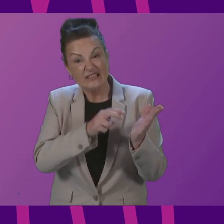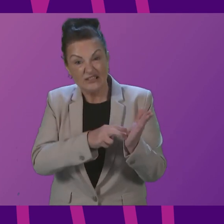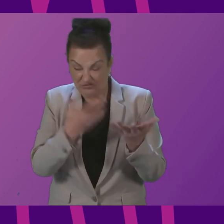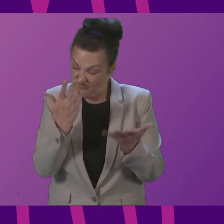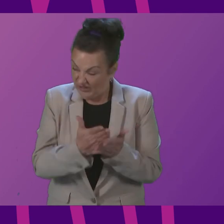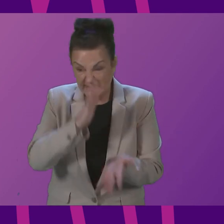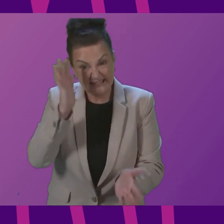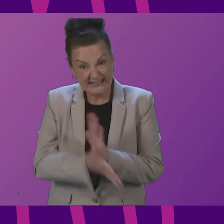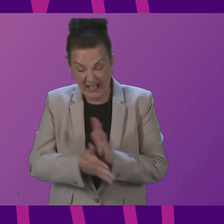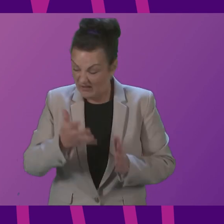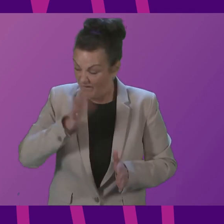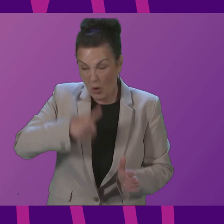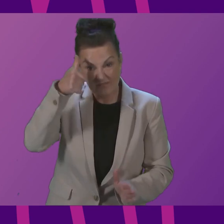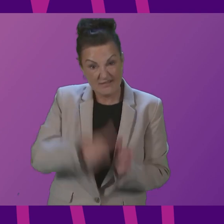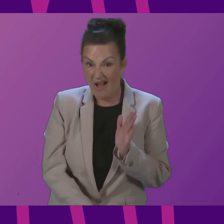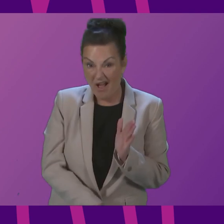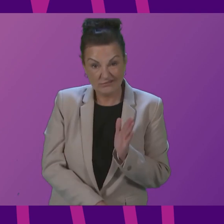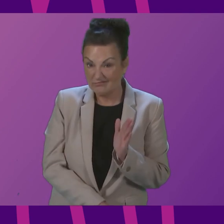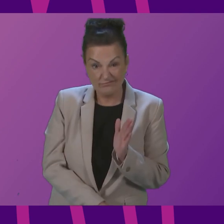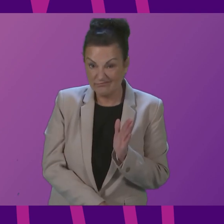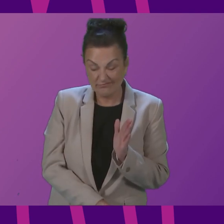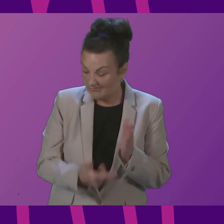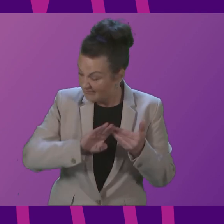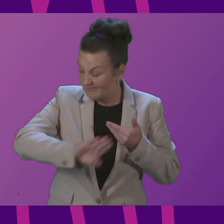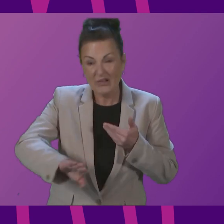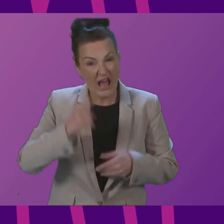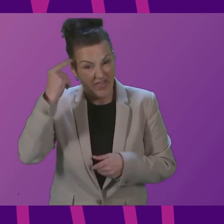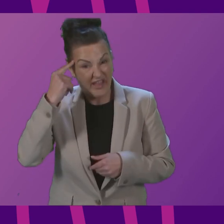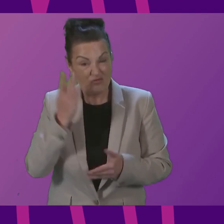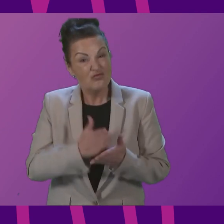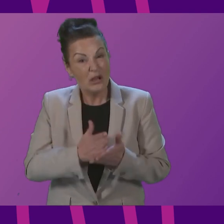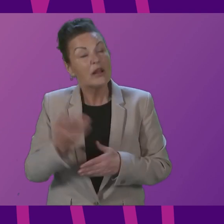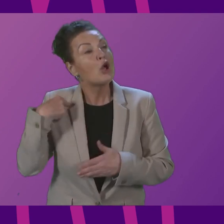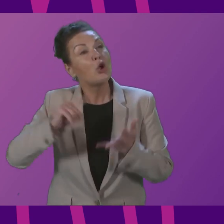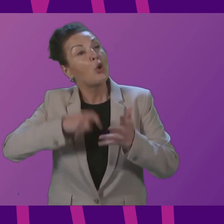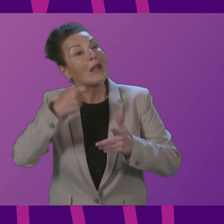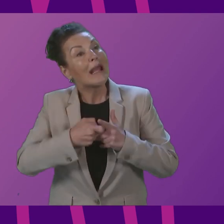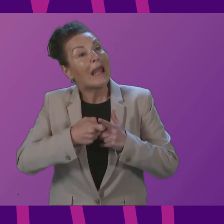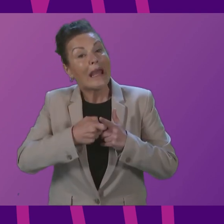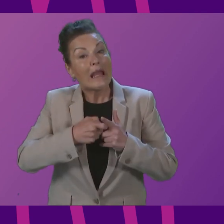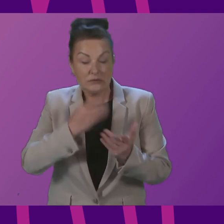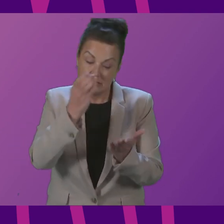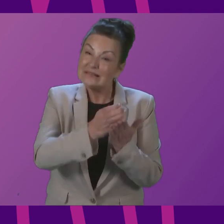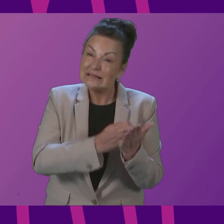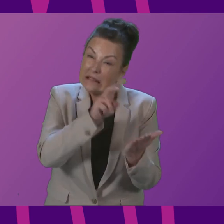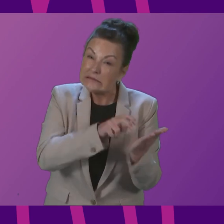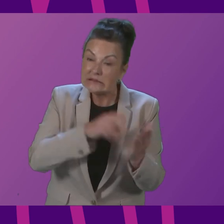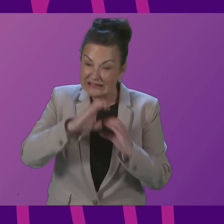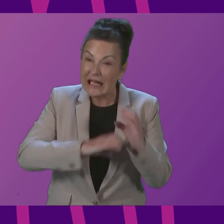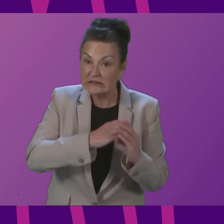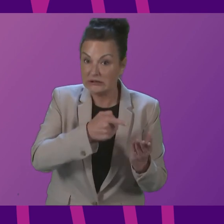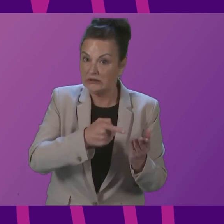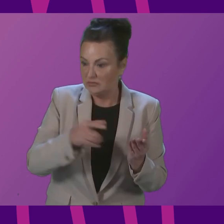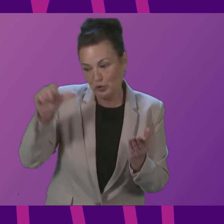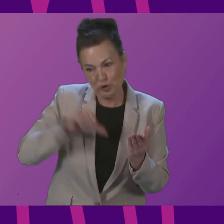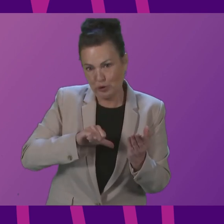and that it was a mistake to separate the Scottish census from the wider UK census Deputy First Minister